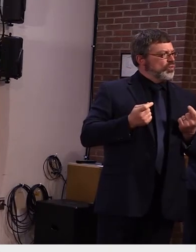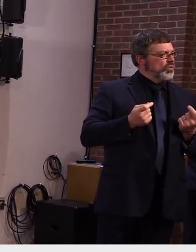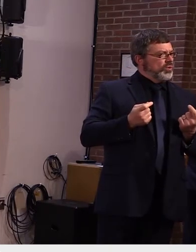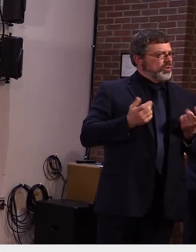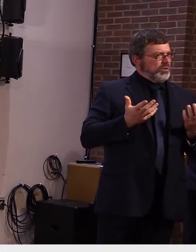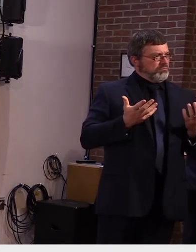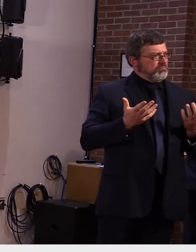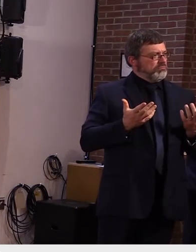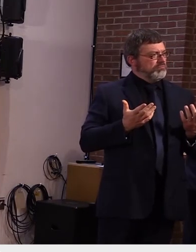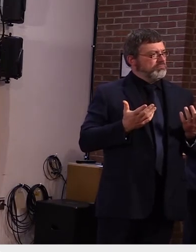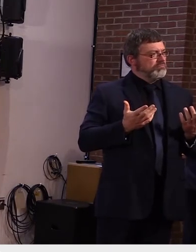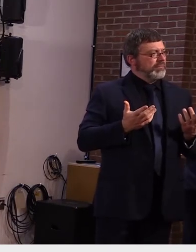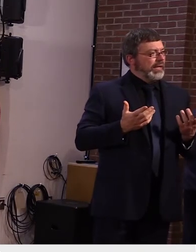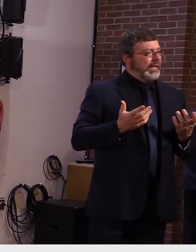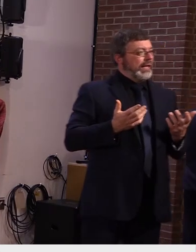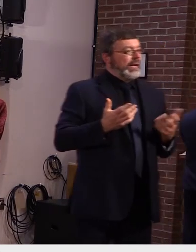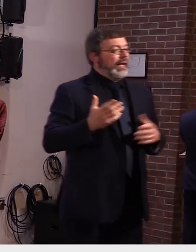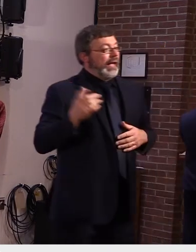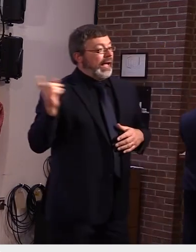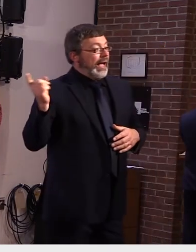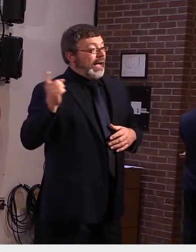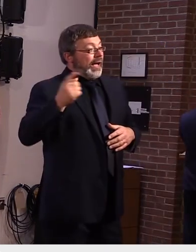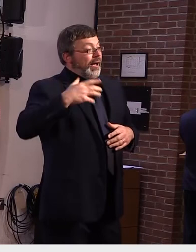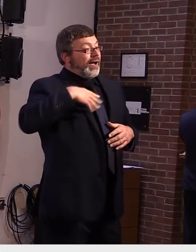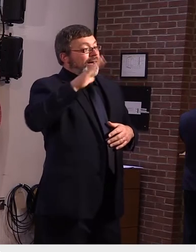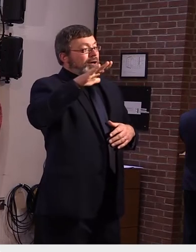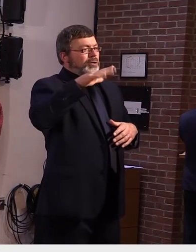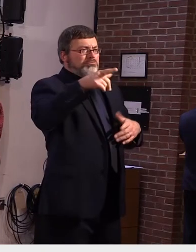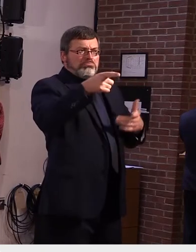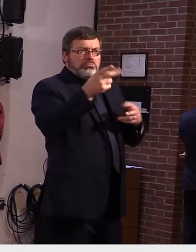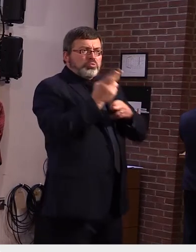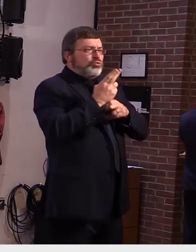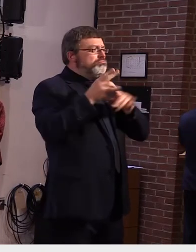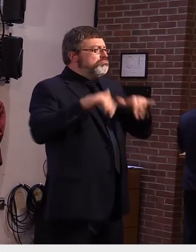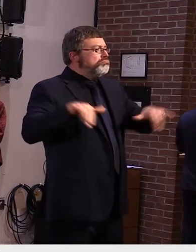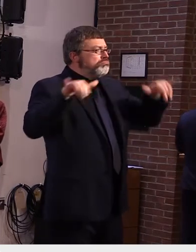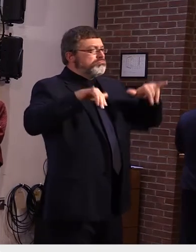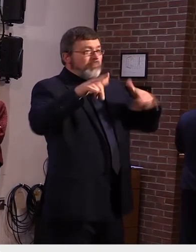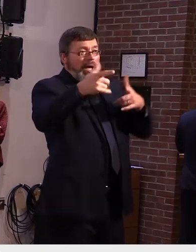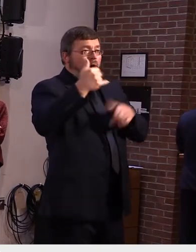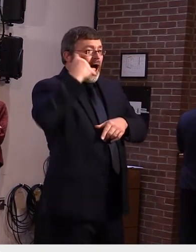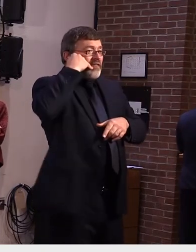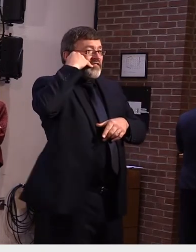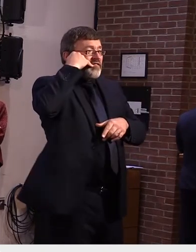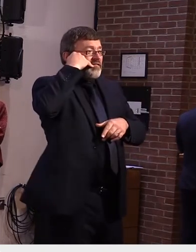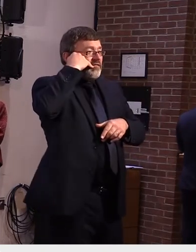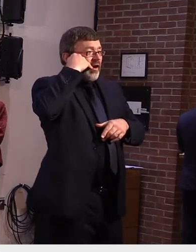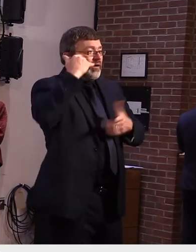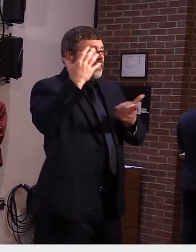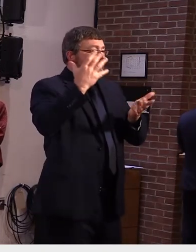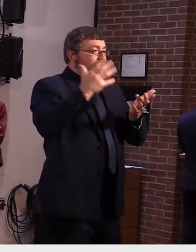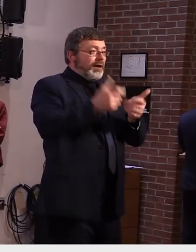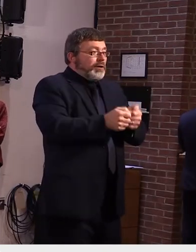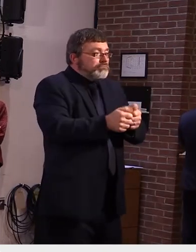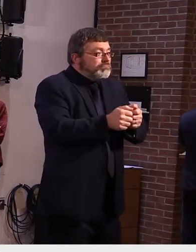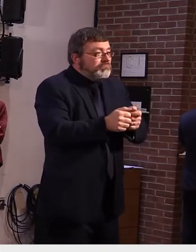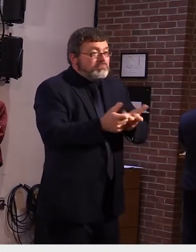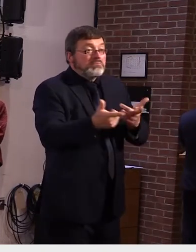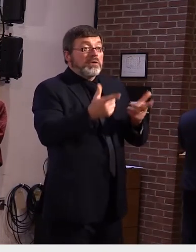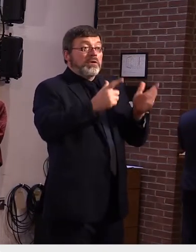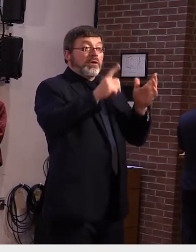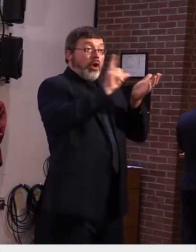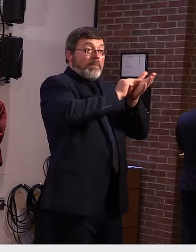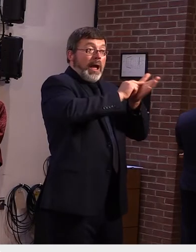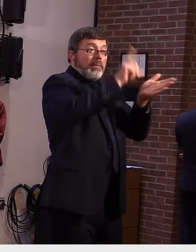go back to more traditional methods i guess you can call people you can take out ads in newspapers as i have uh